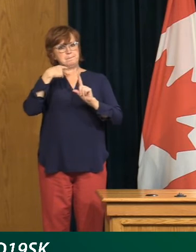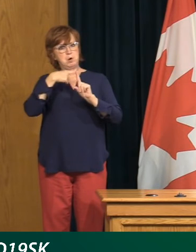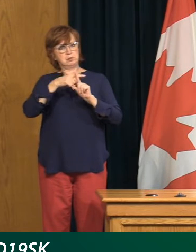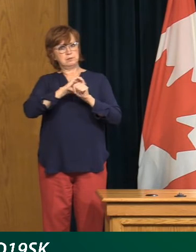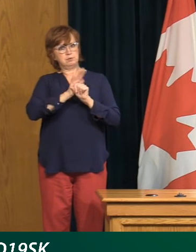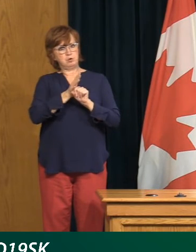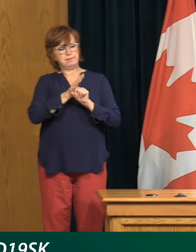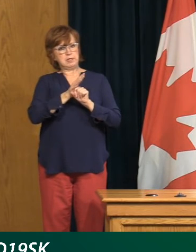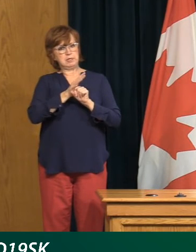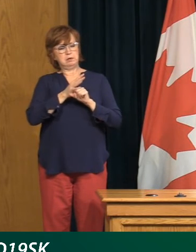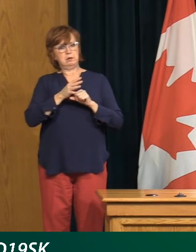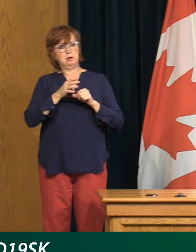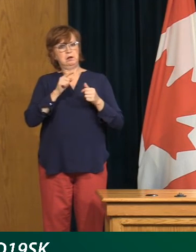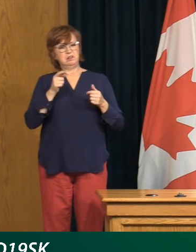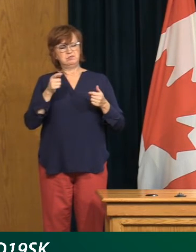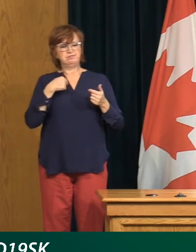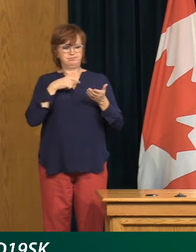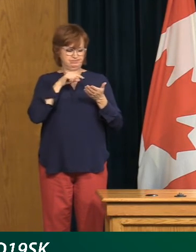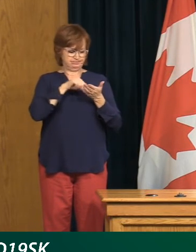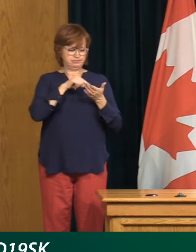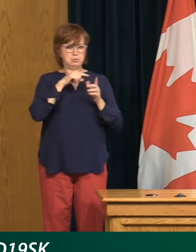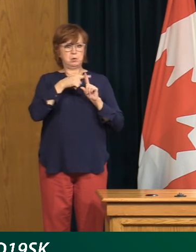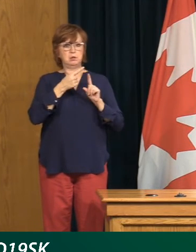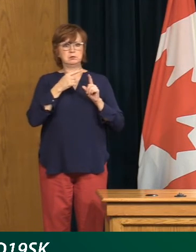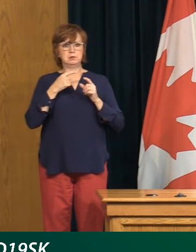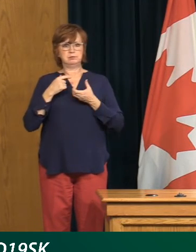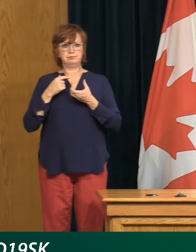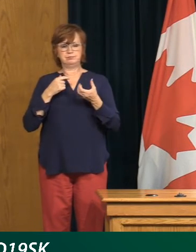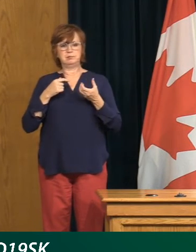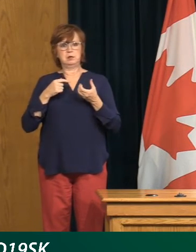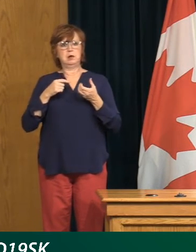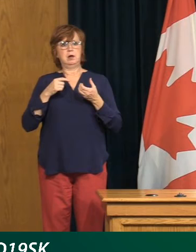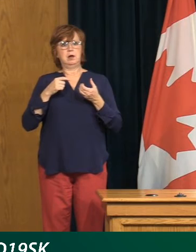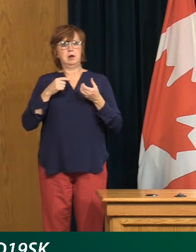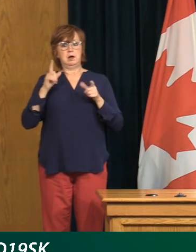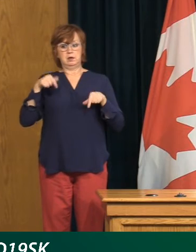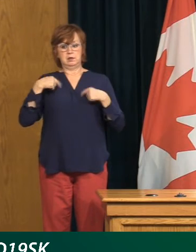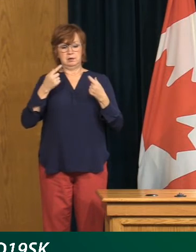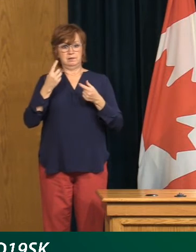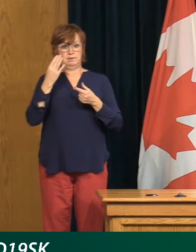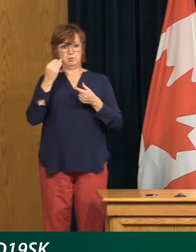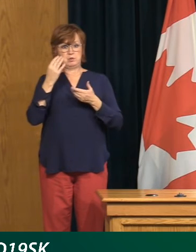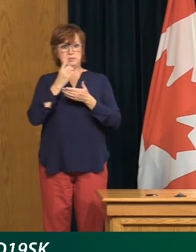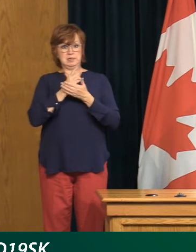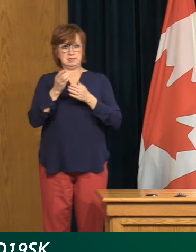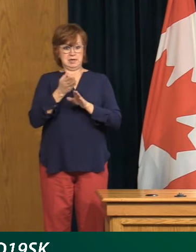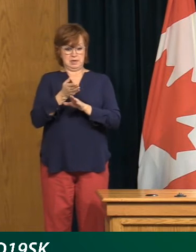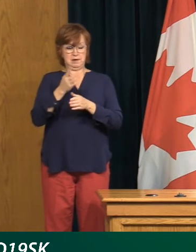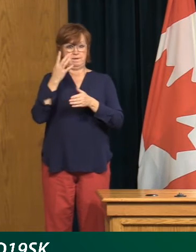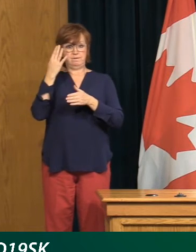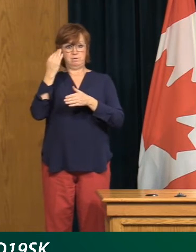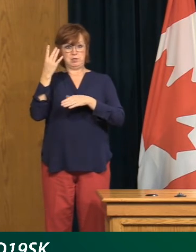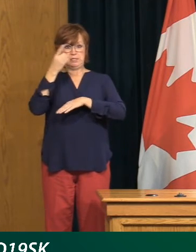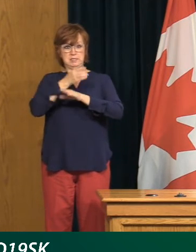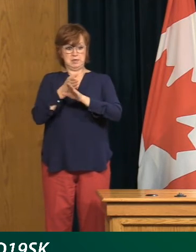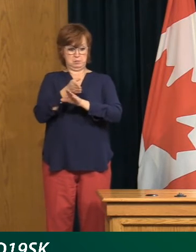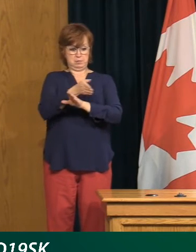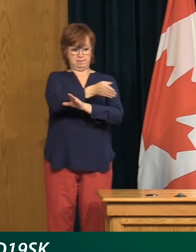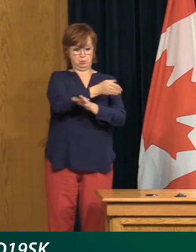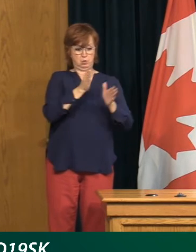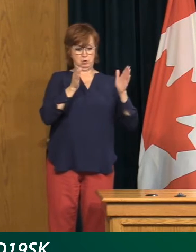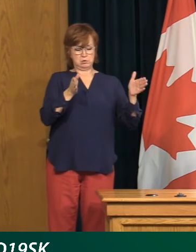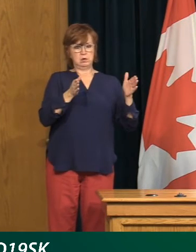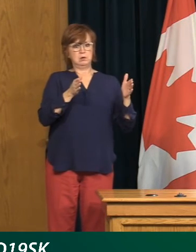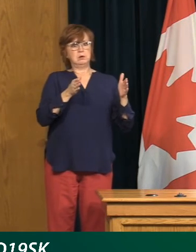And then that will let everyone else who was in your vicinity over the 14-day period or now they've made further enhancements to the app,